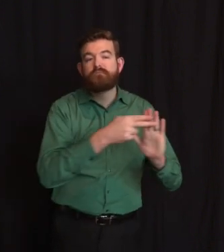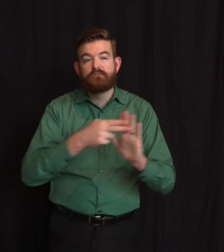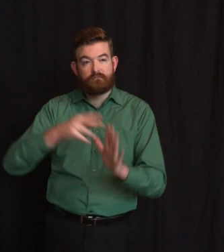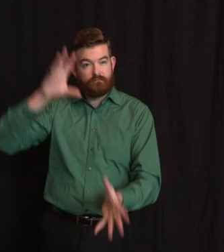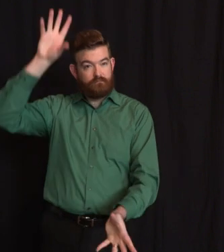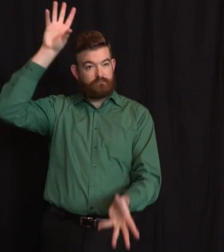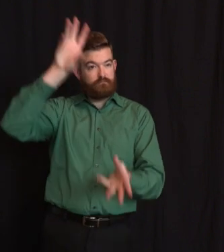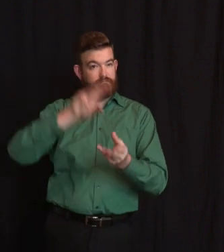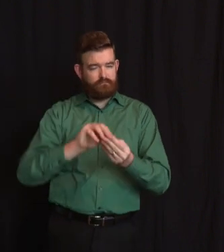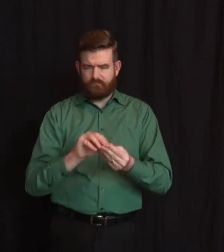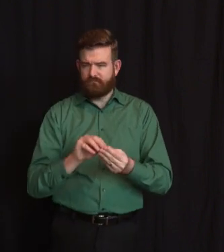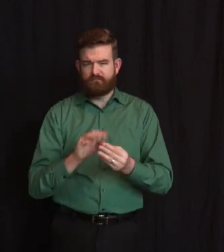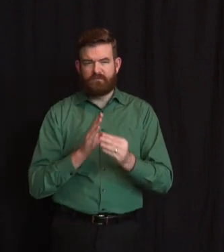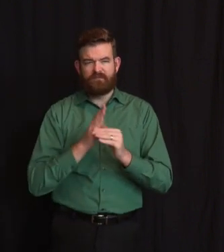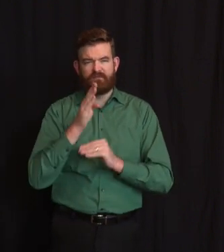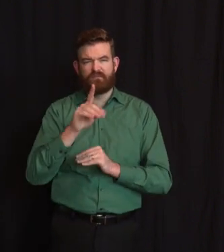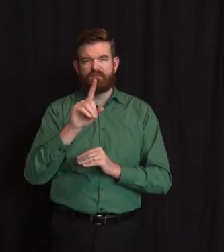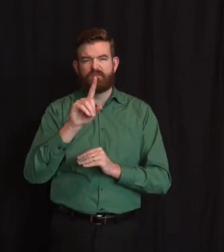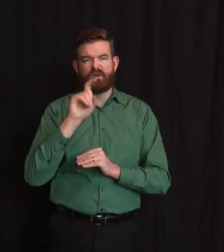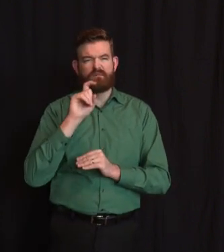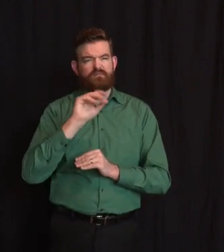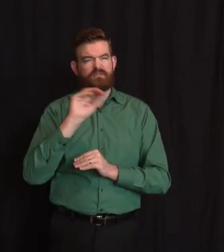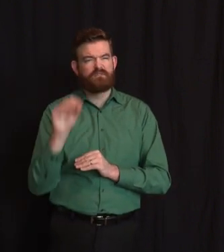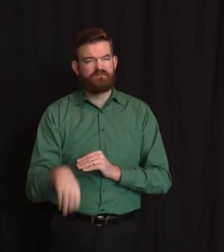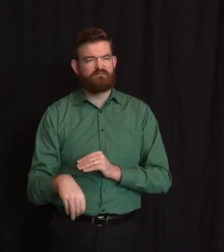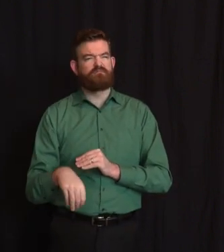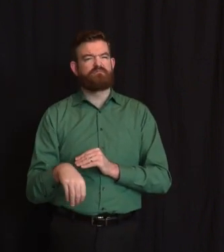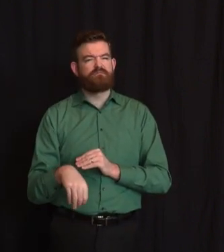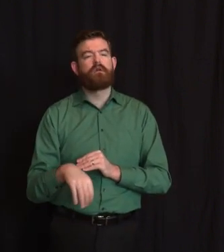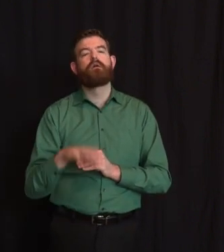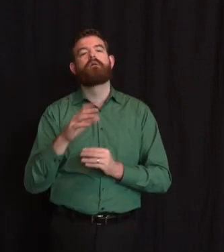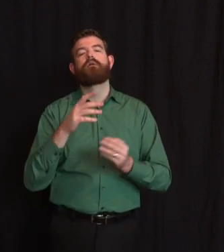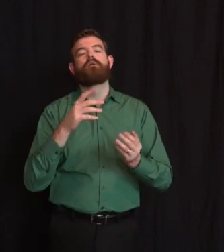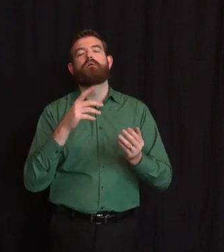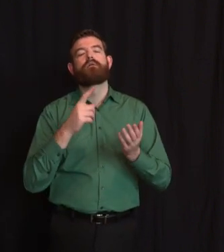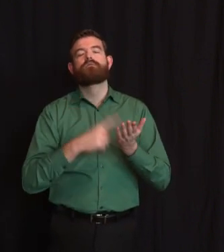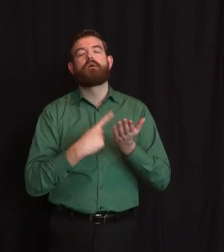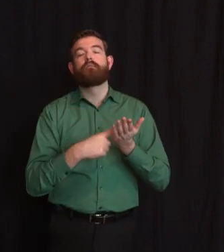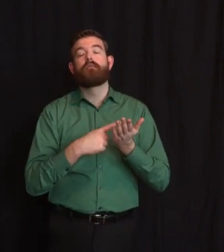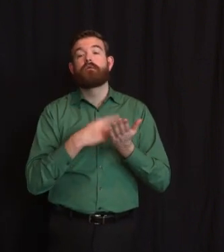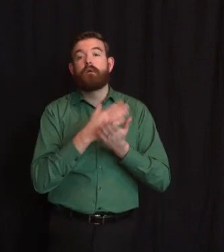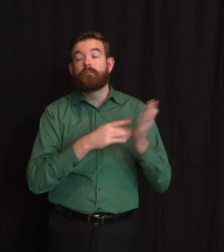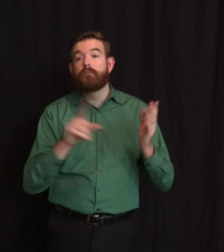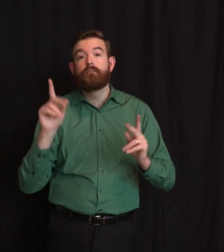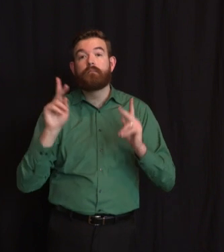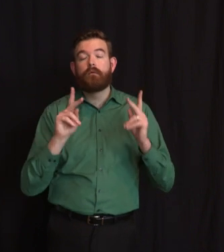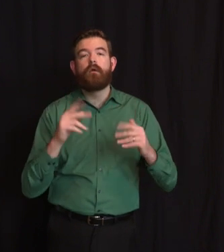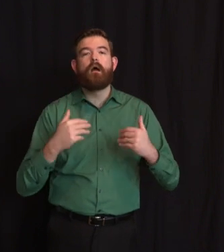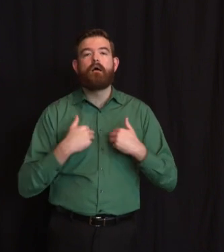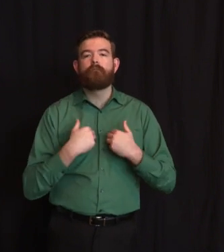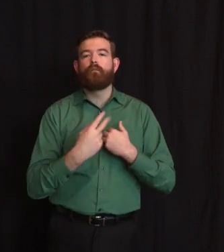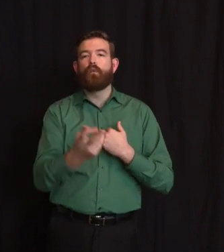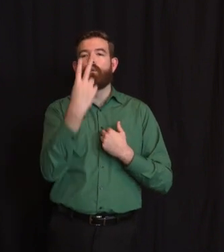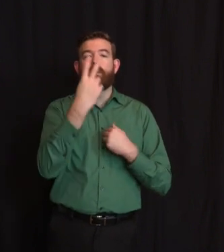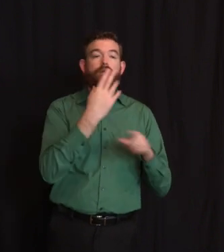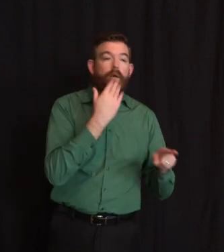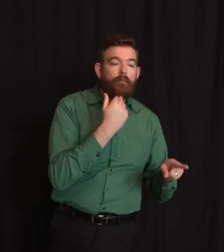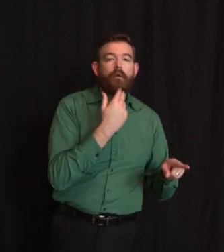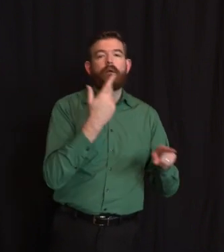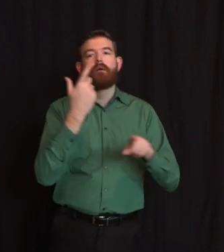the African-American representation of the fatalities continues to concern us. It looks, again, it's staying in and